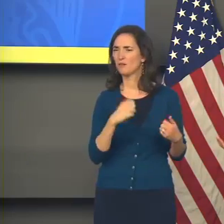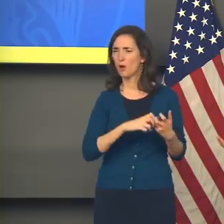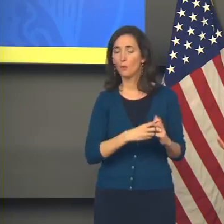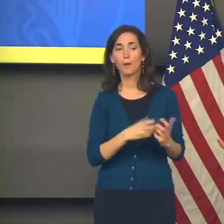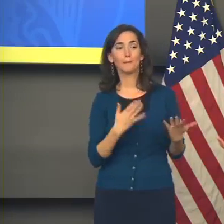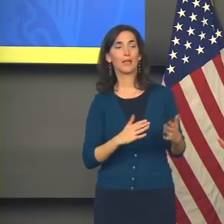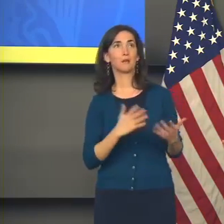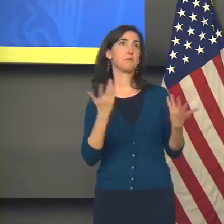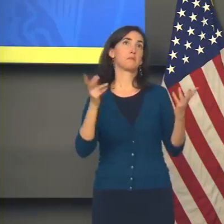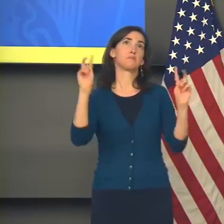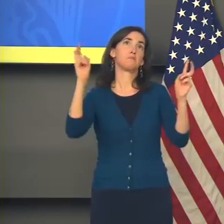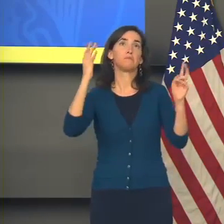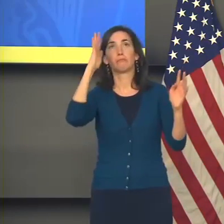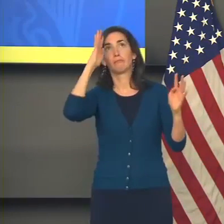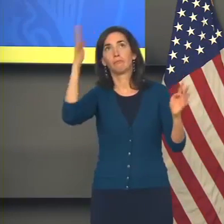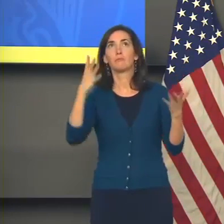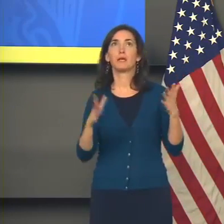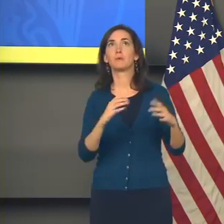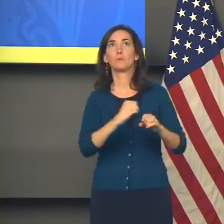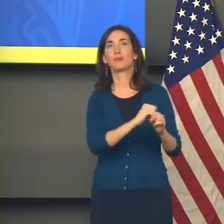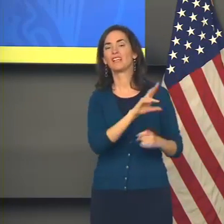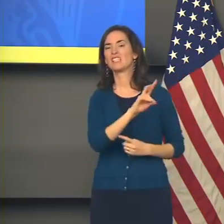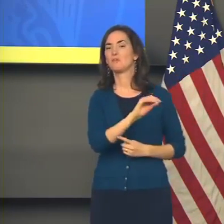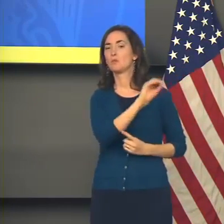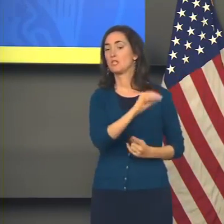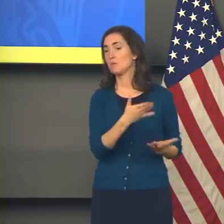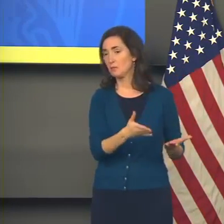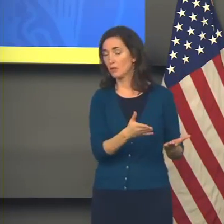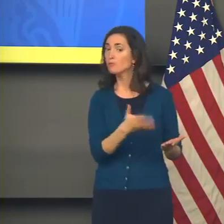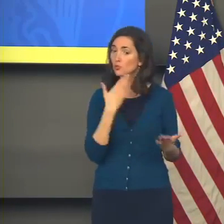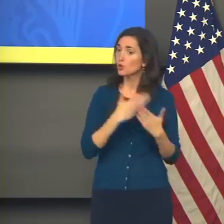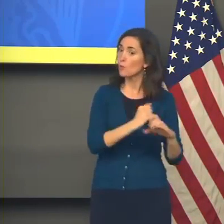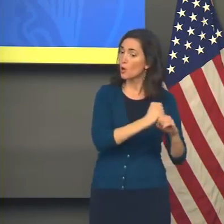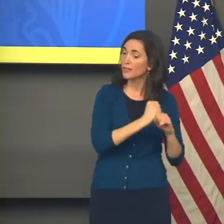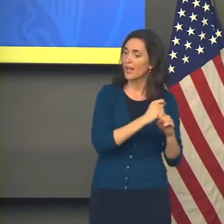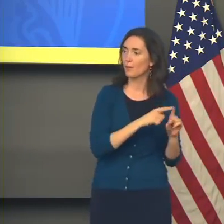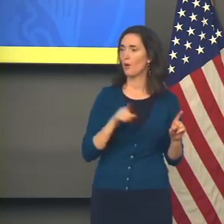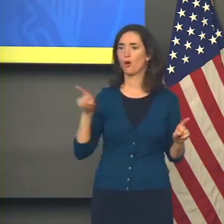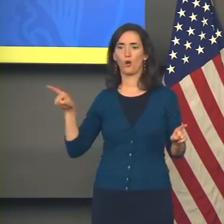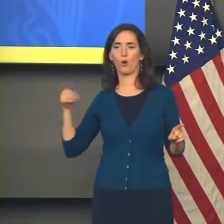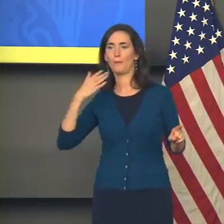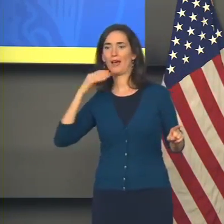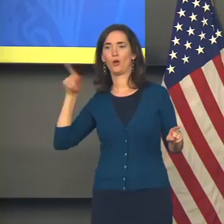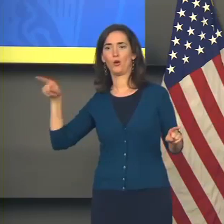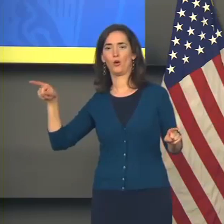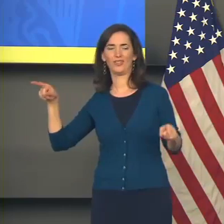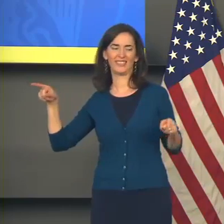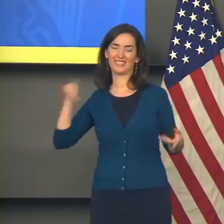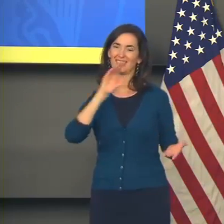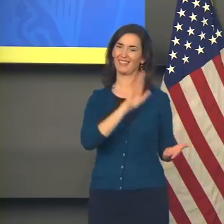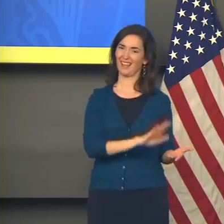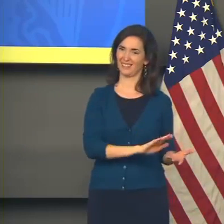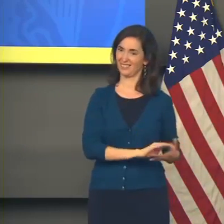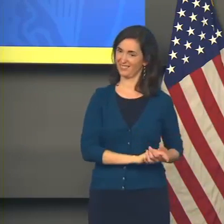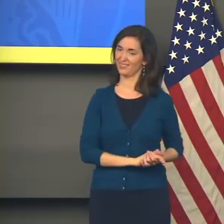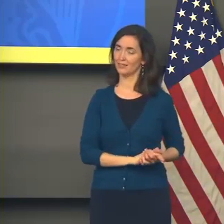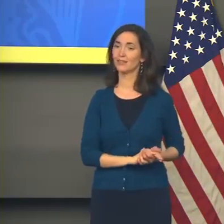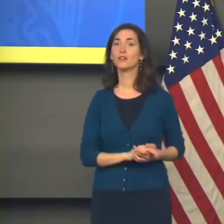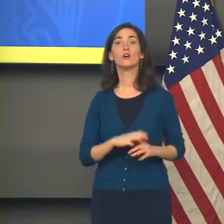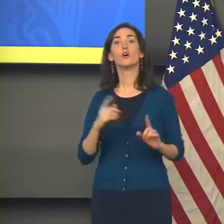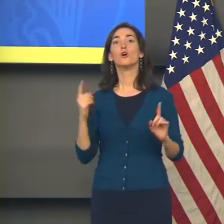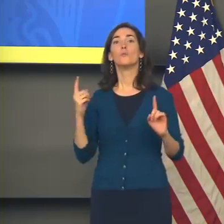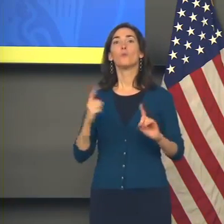70% ballpark protection. Still significant, but not as good. The point being,